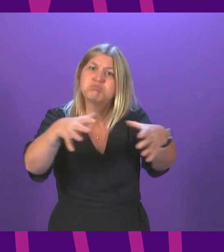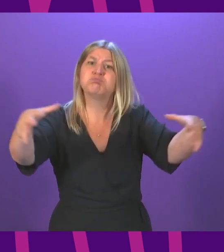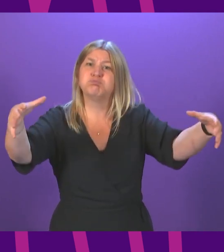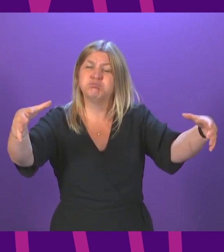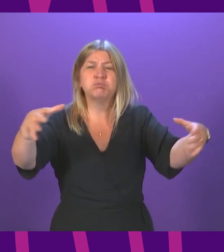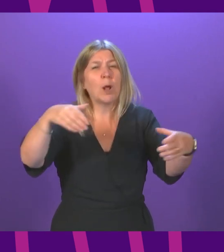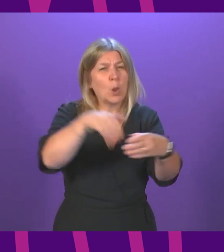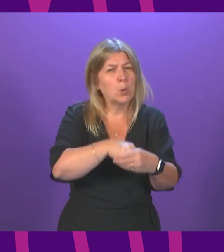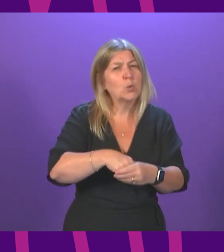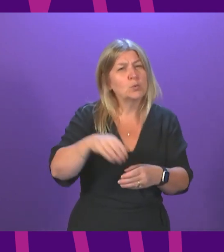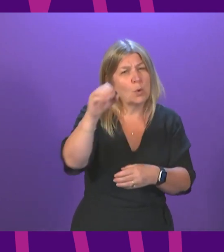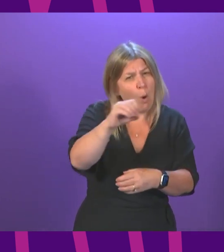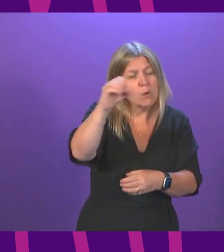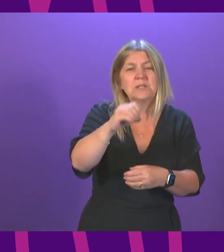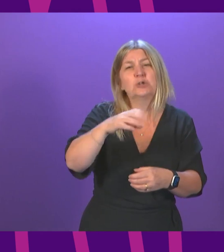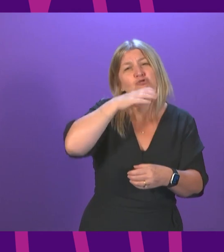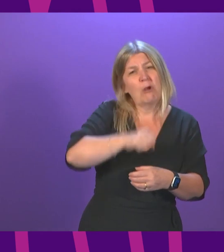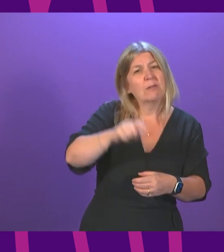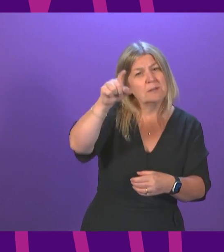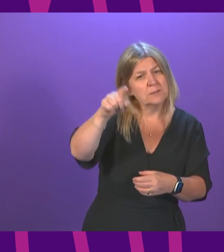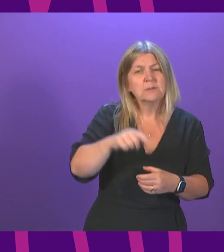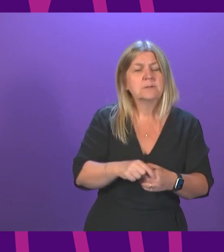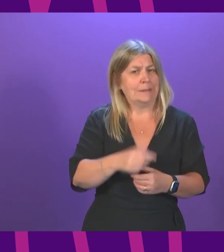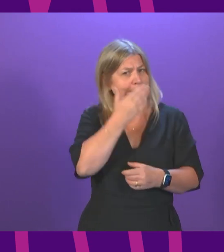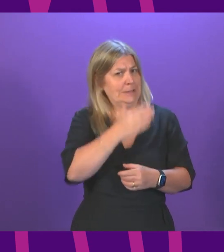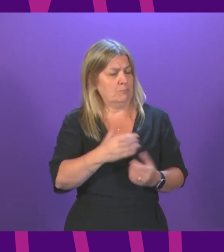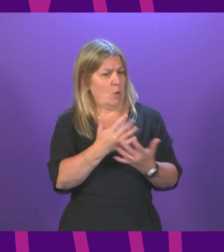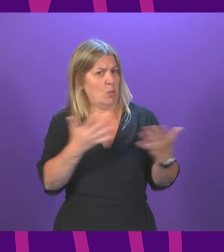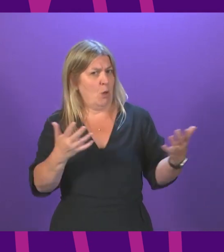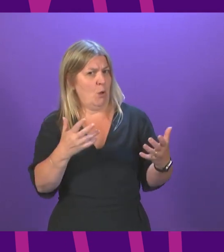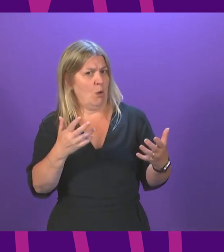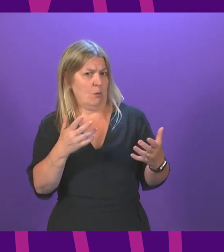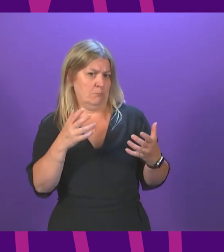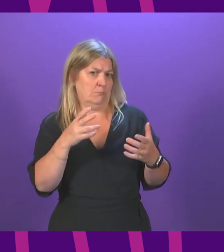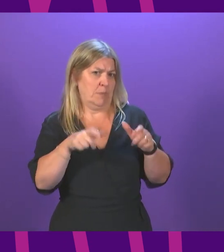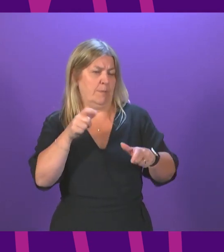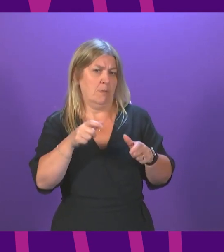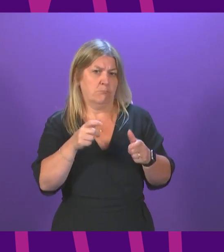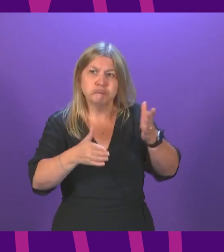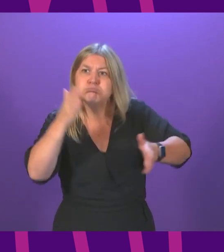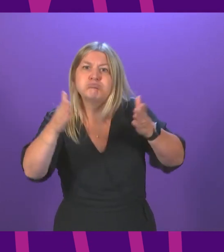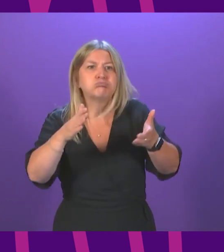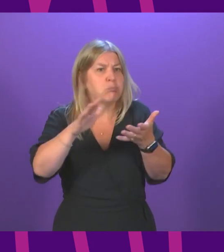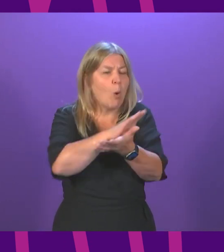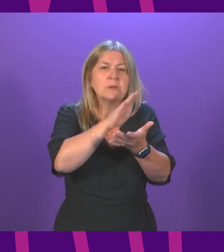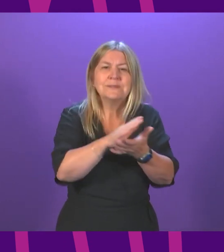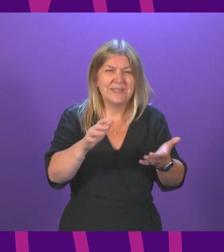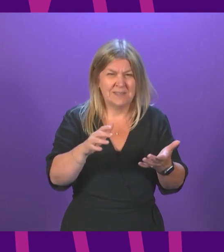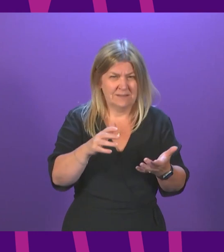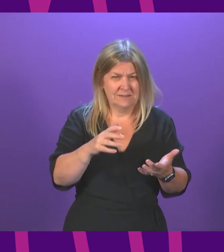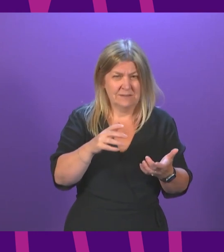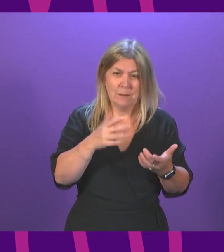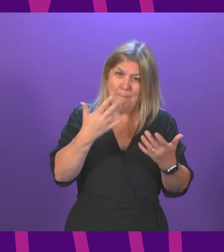are concerned that testing is not being undertaken by those travelling. What can the Scottish Government do to ensure safe and sustainable